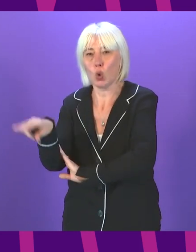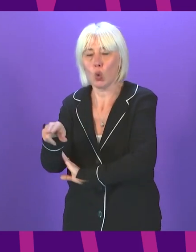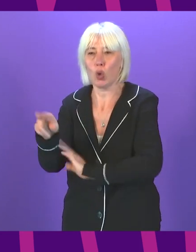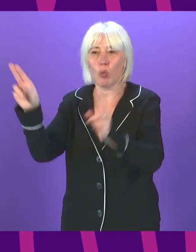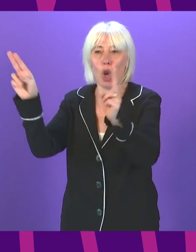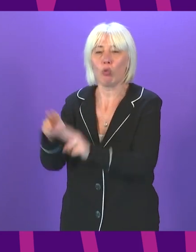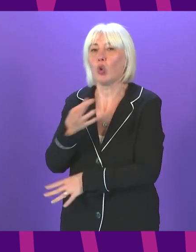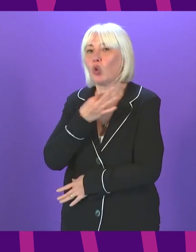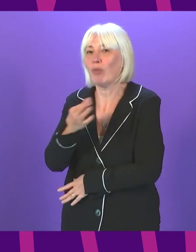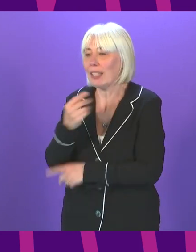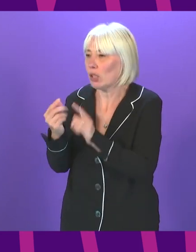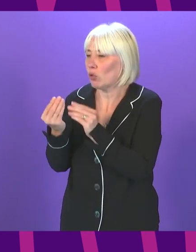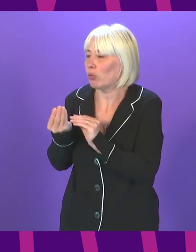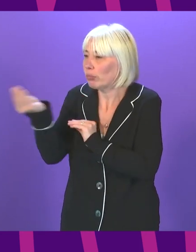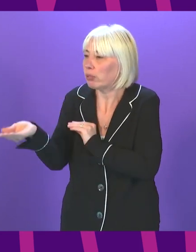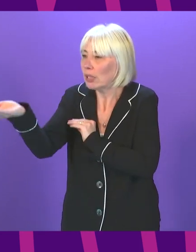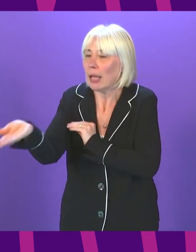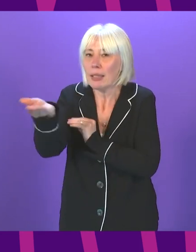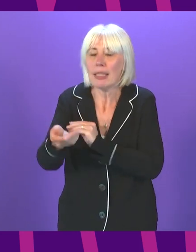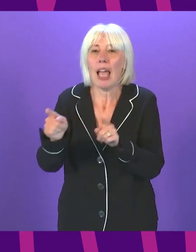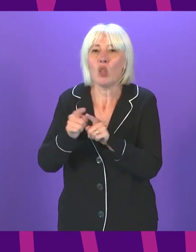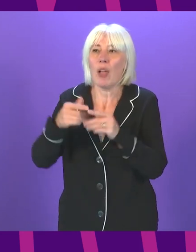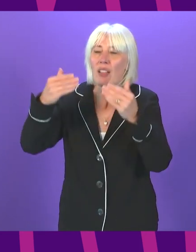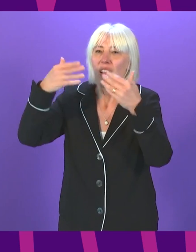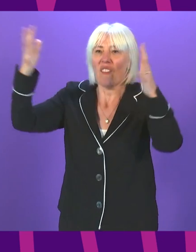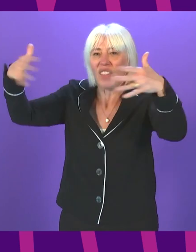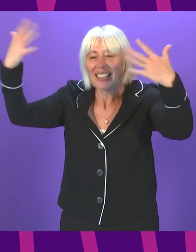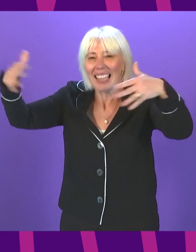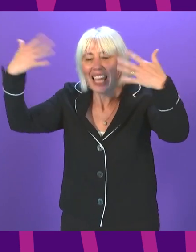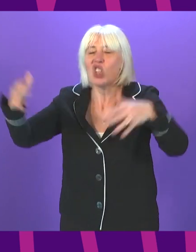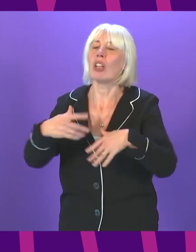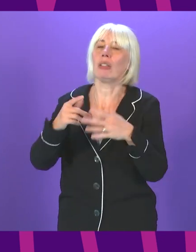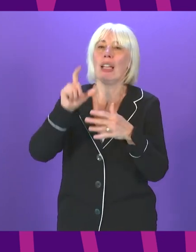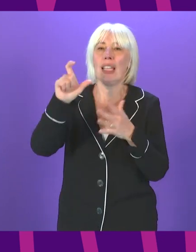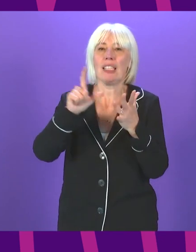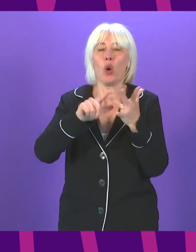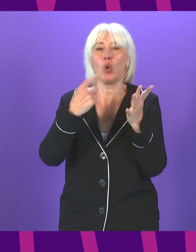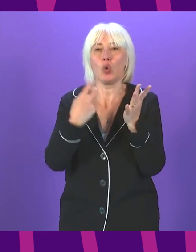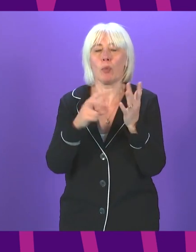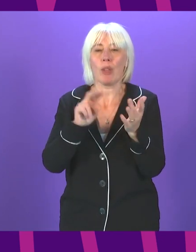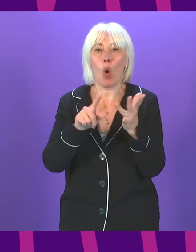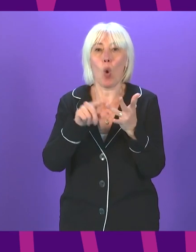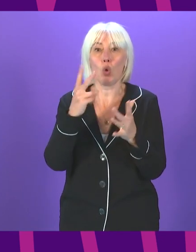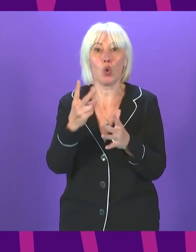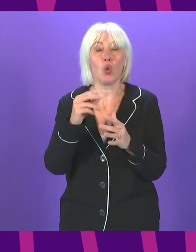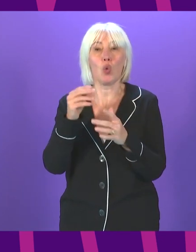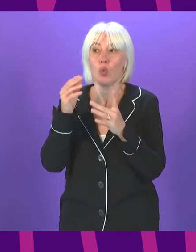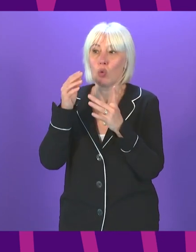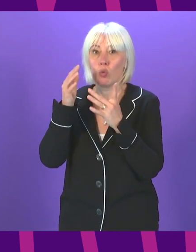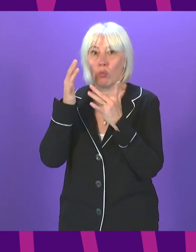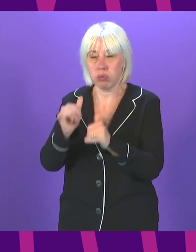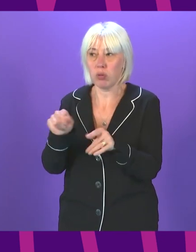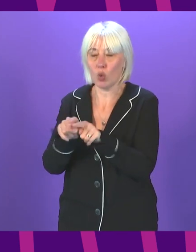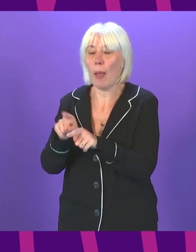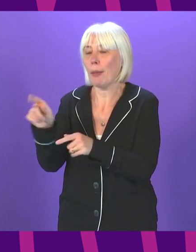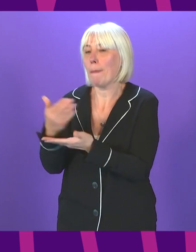reducing any risks of transmission. Ventilation and CO2 monitoring, of course, is a key part of that. Stuart McMillan. Thank you, President of